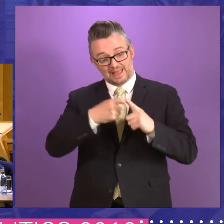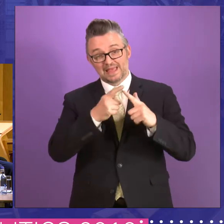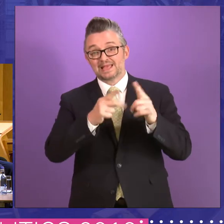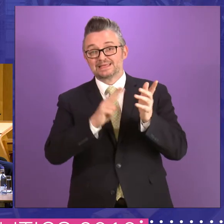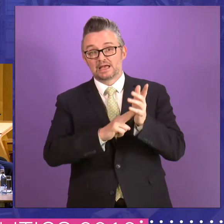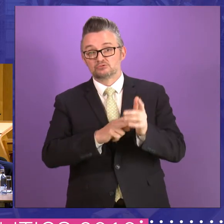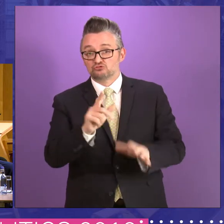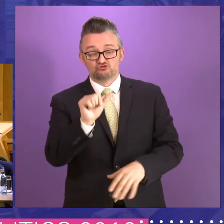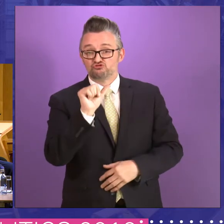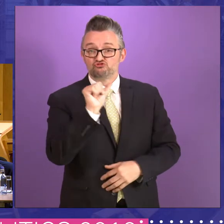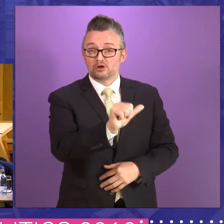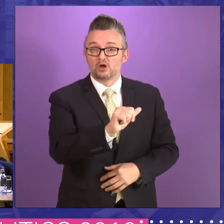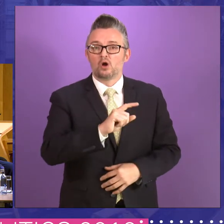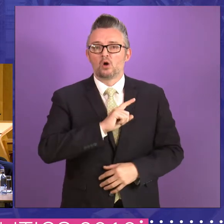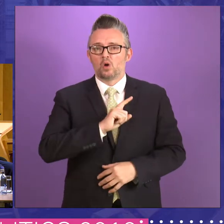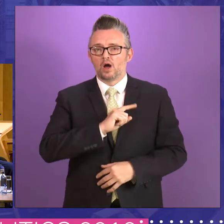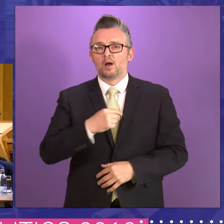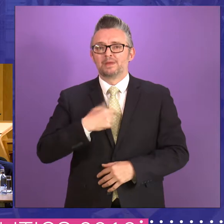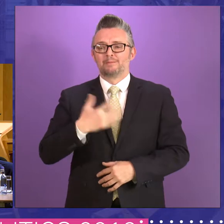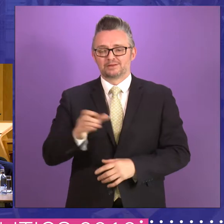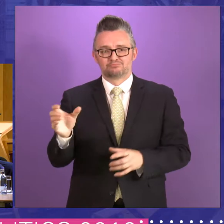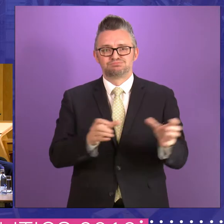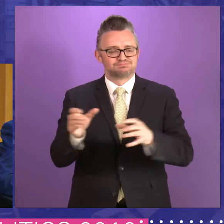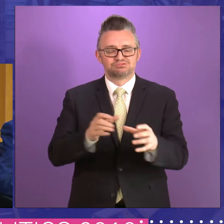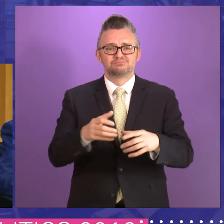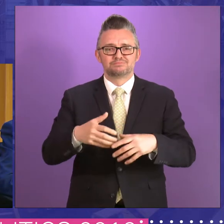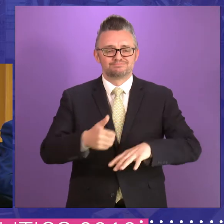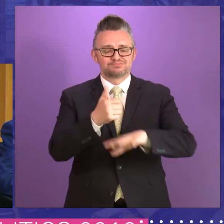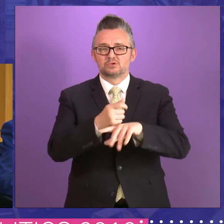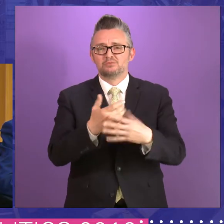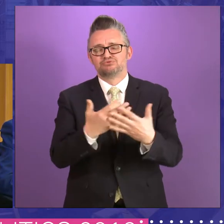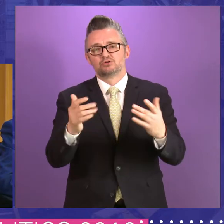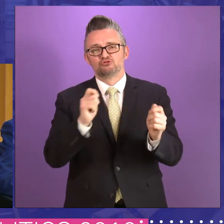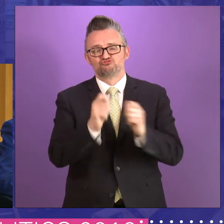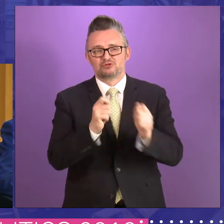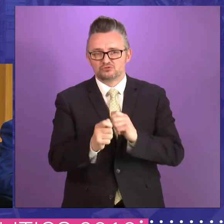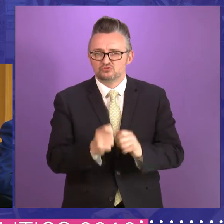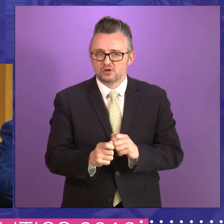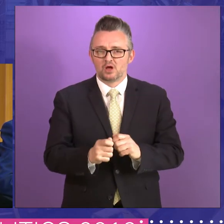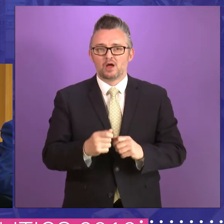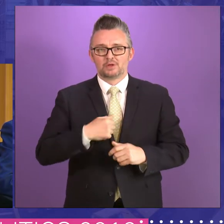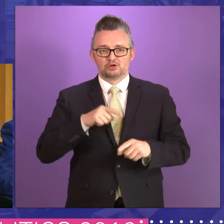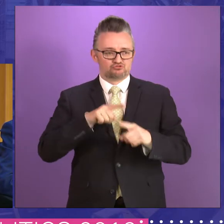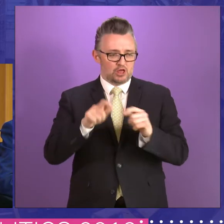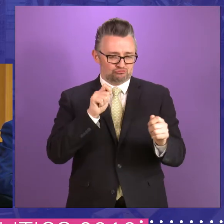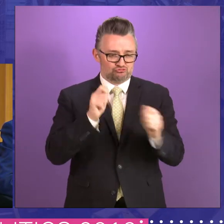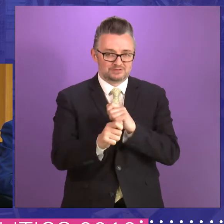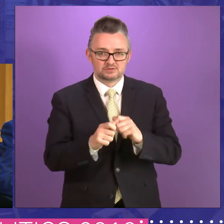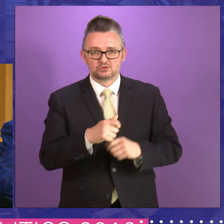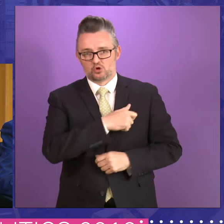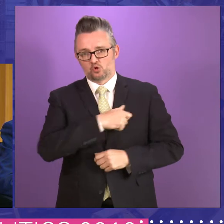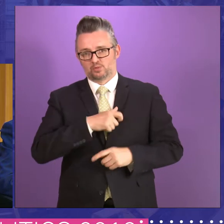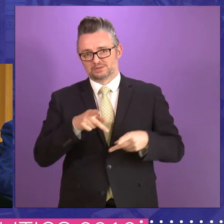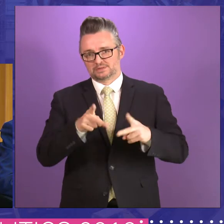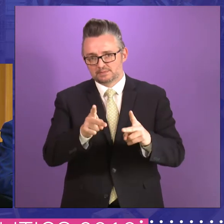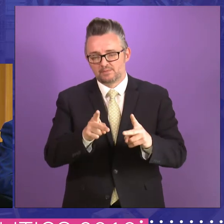I mean, I, uh, brought in a number of reforms. Um, I tried very, very hard to reform the committee system.